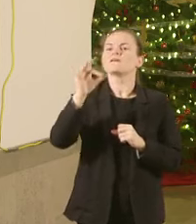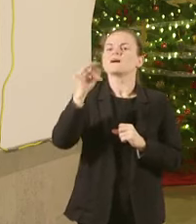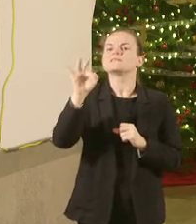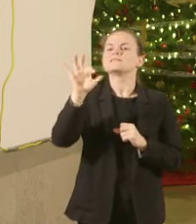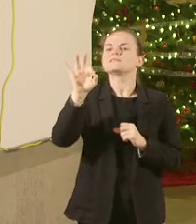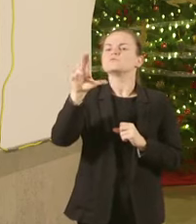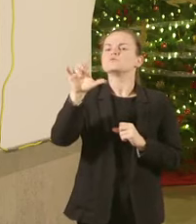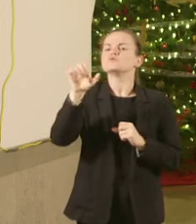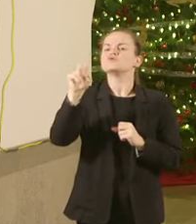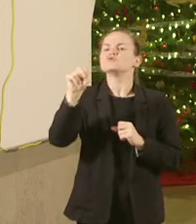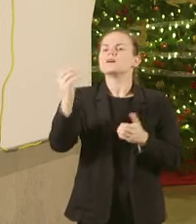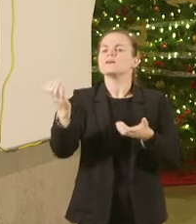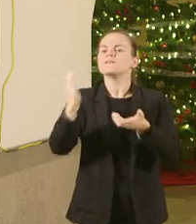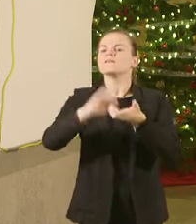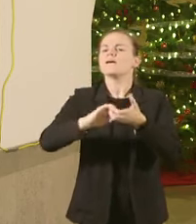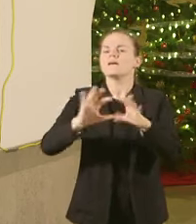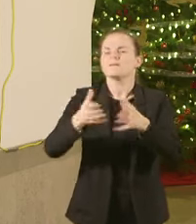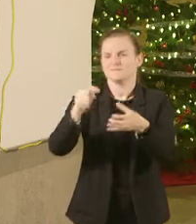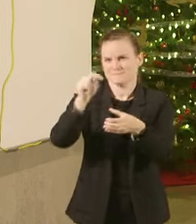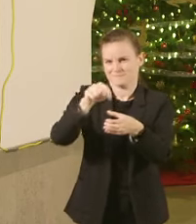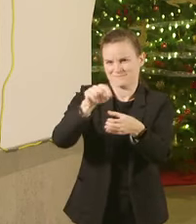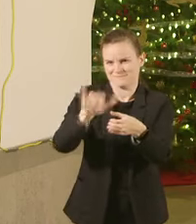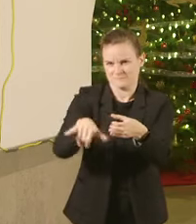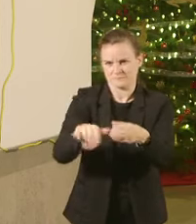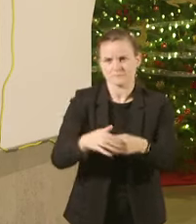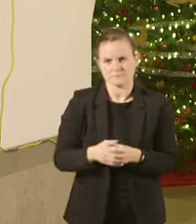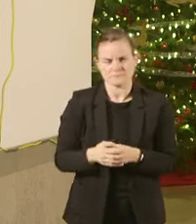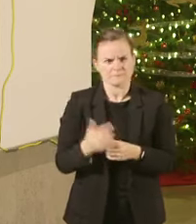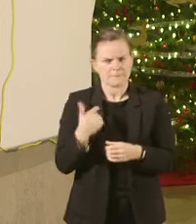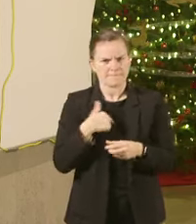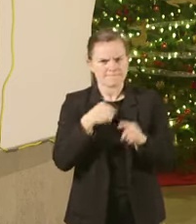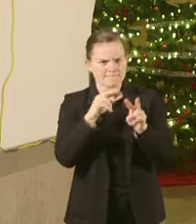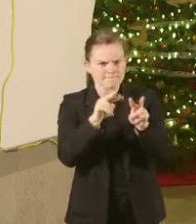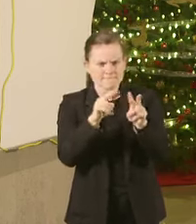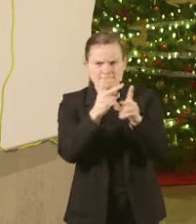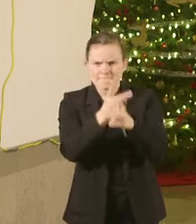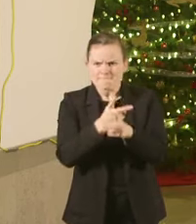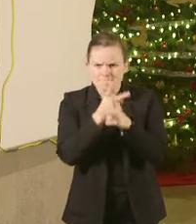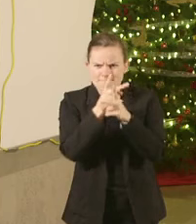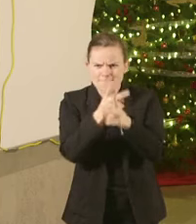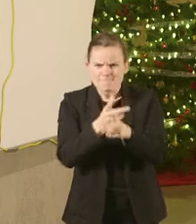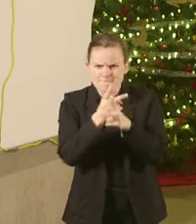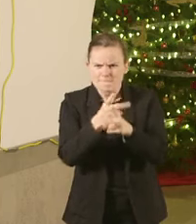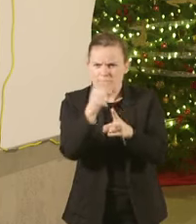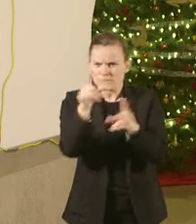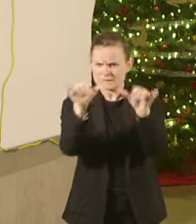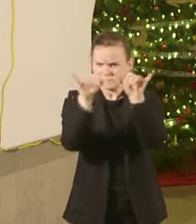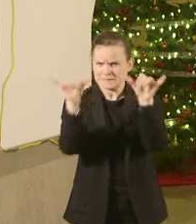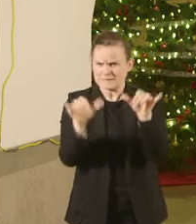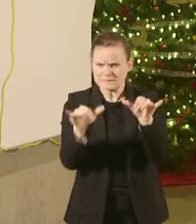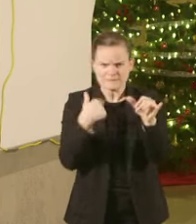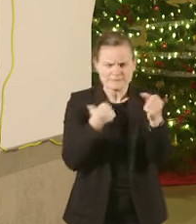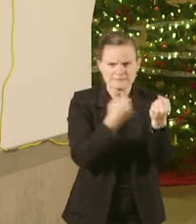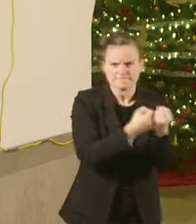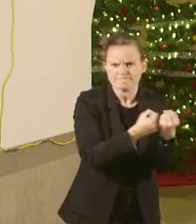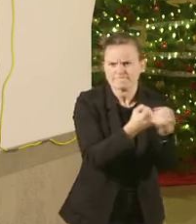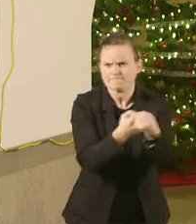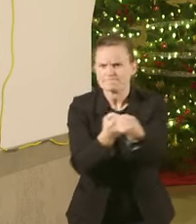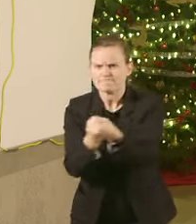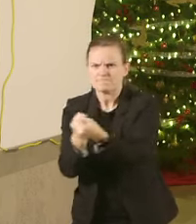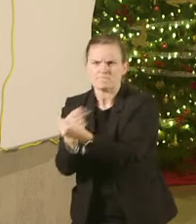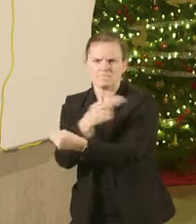monitored Missouri statewide health care system and focused on supporting our hospitals and health care workers